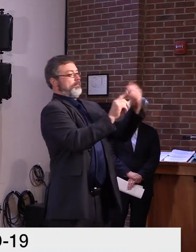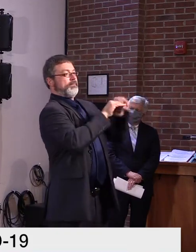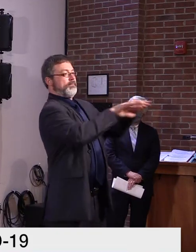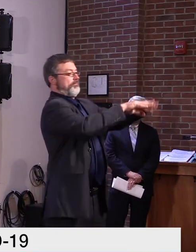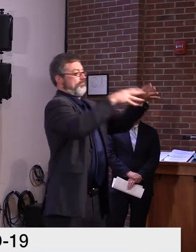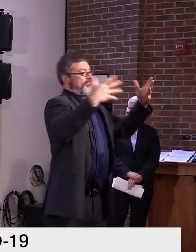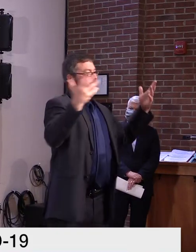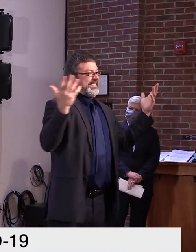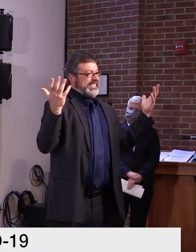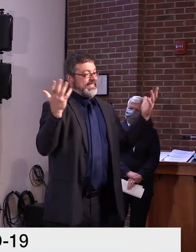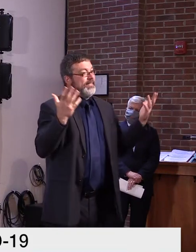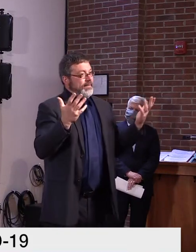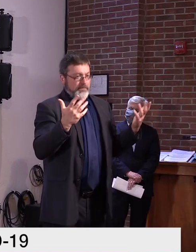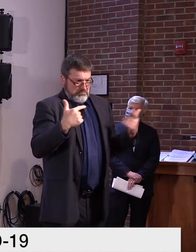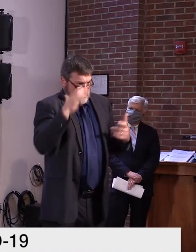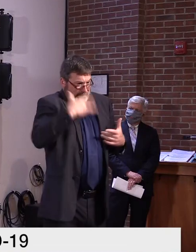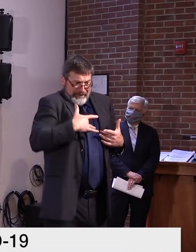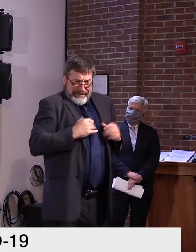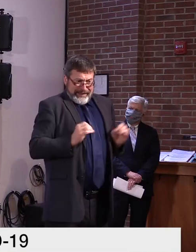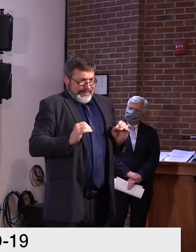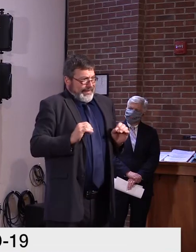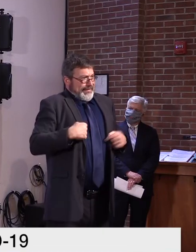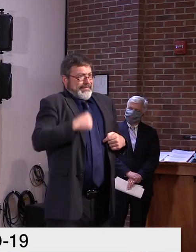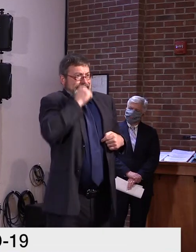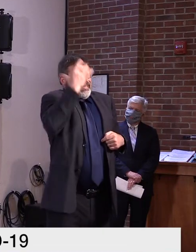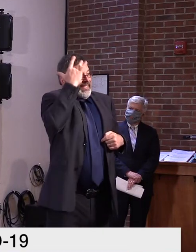is, is substantial out there for sure.